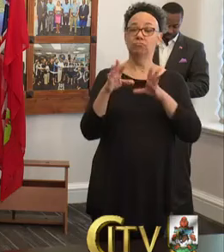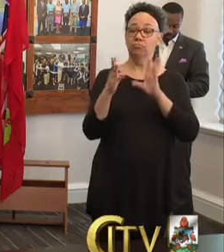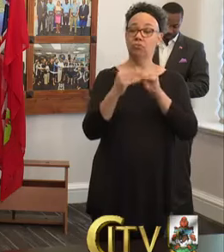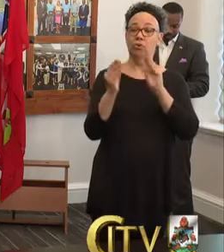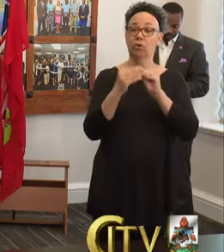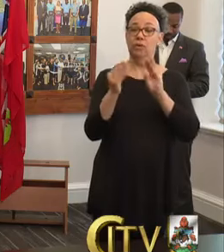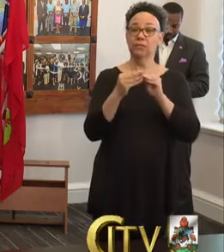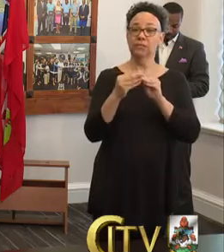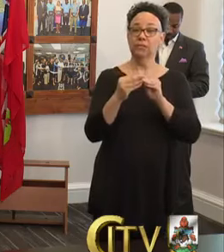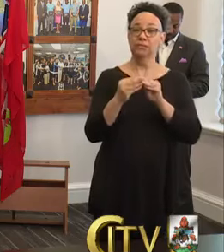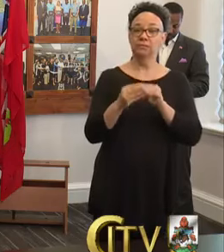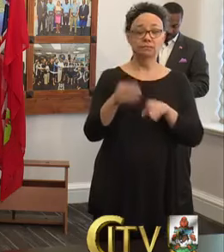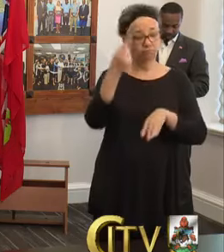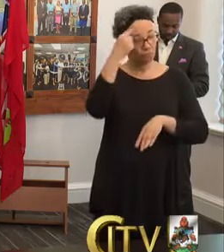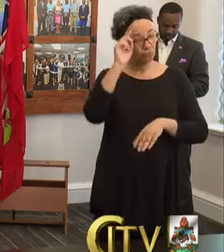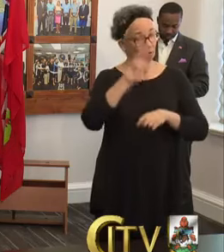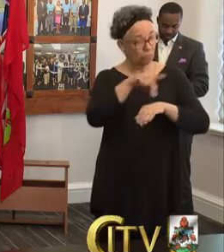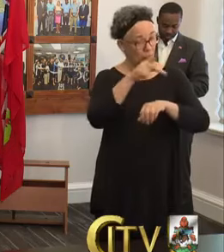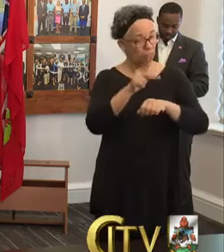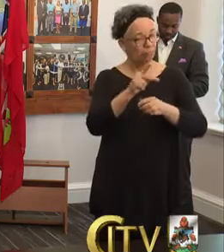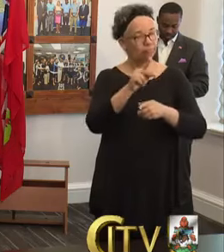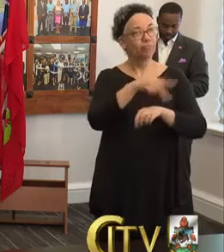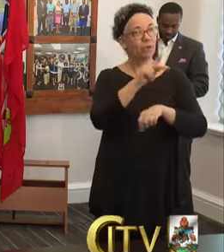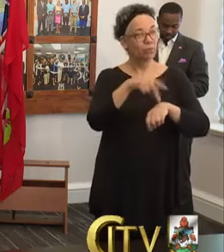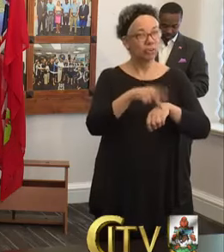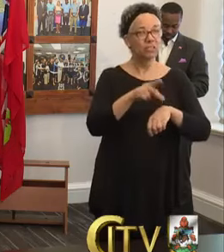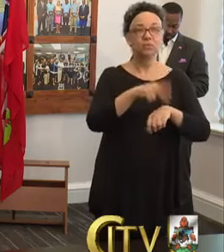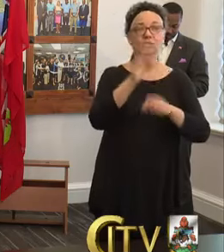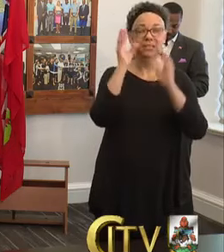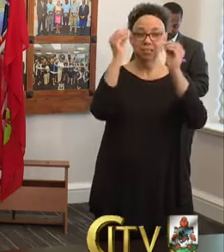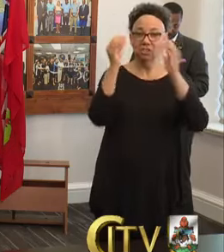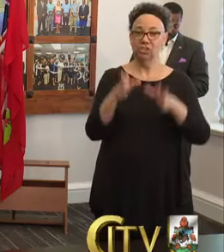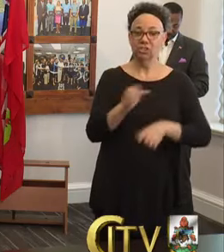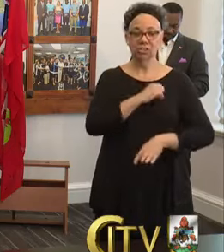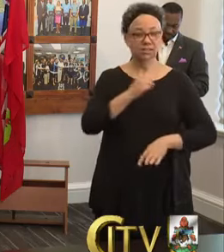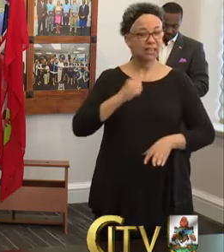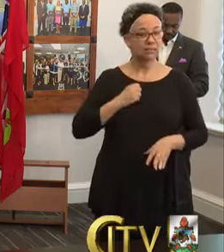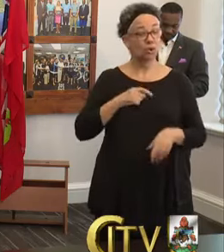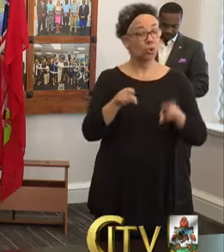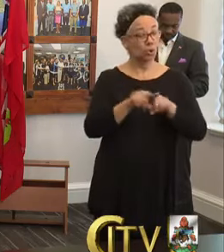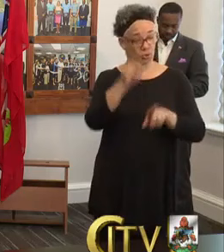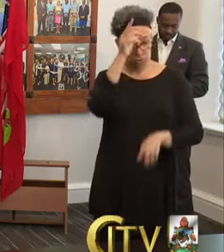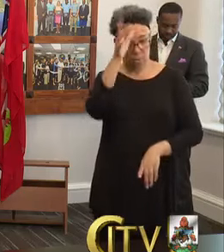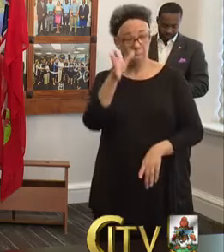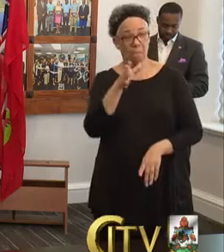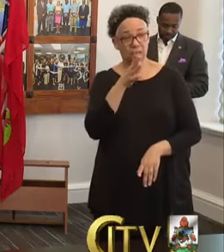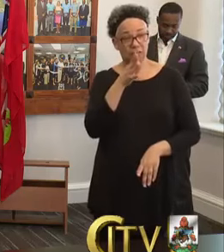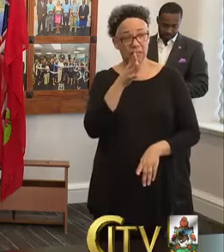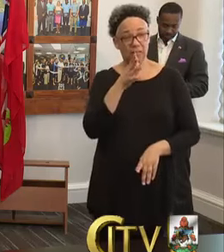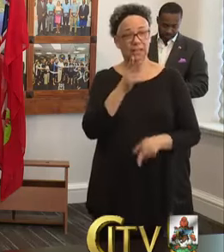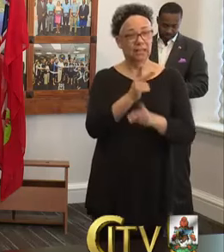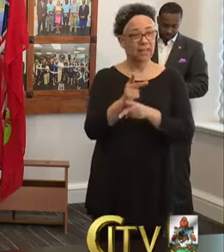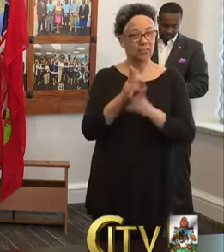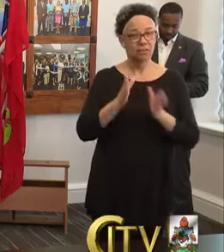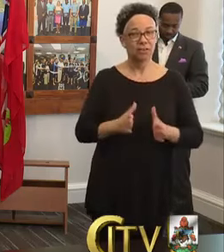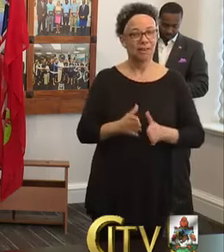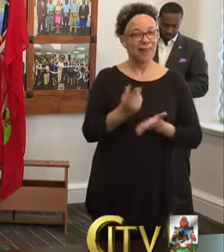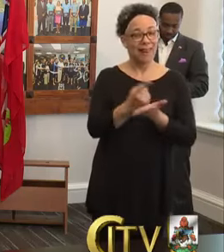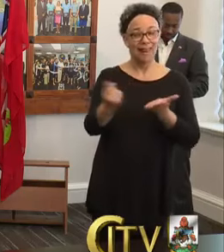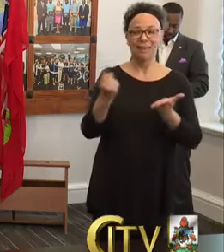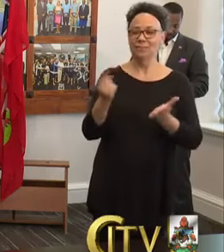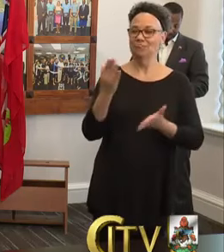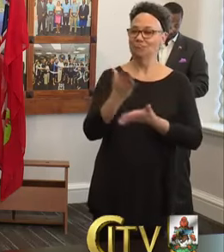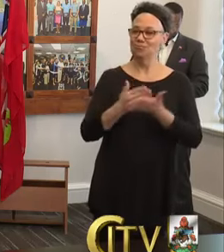teachers, other school staff, department of education officers, and even parents and guardians. Last week, some of our school